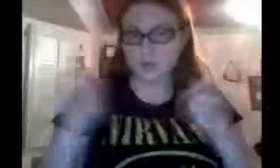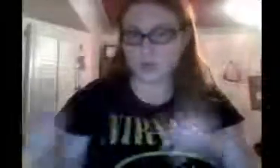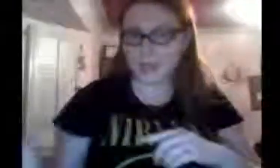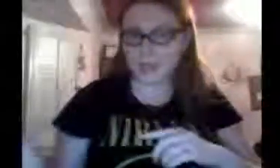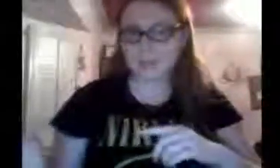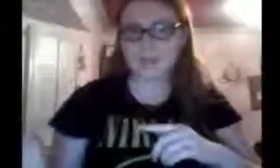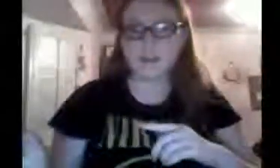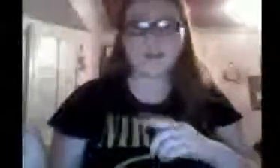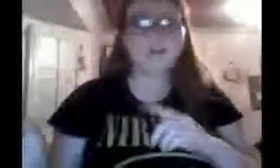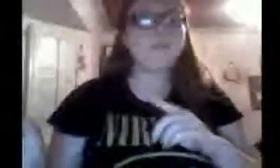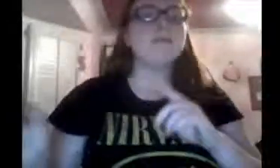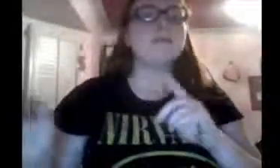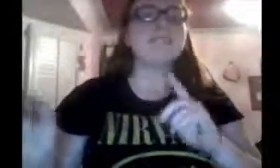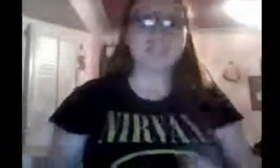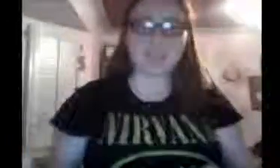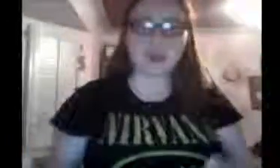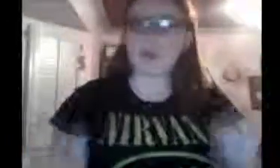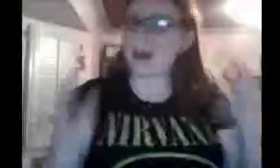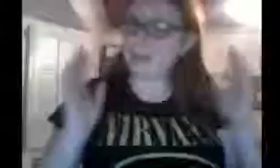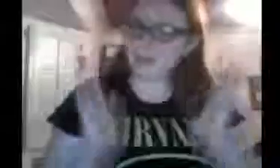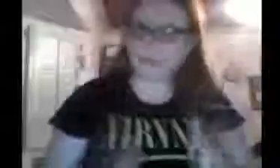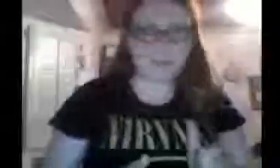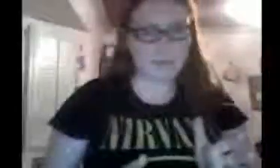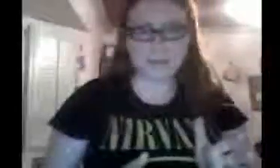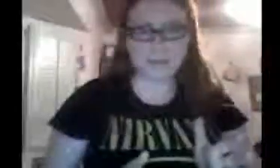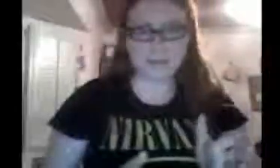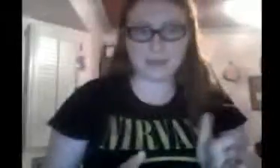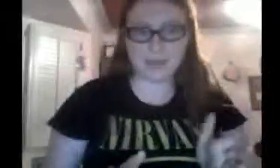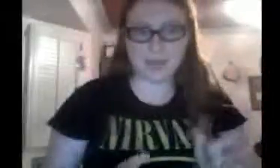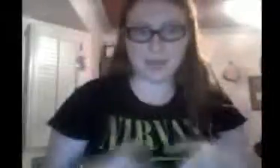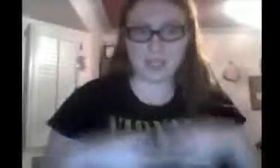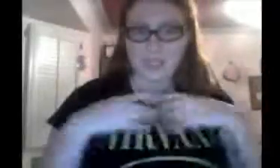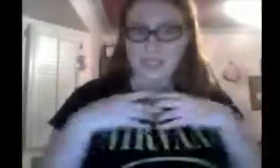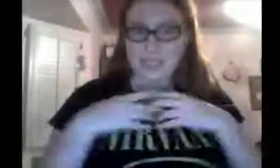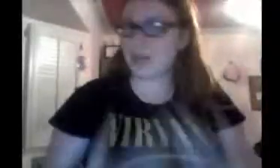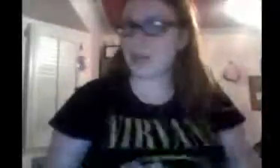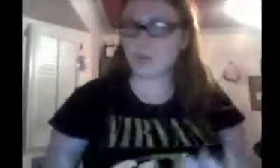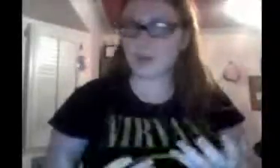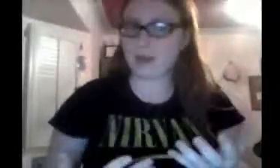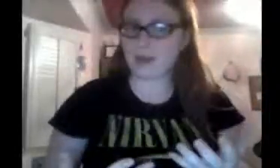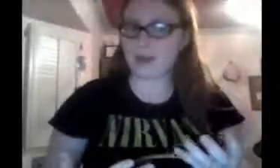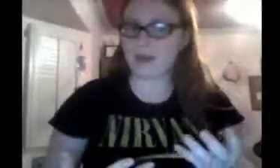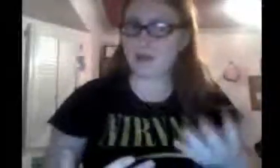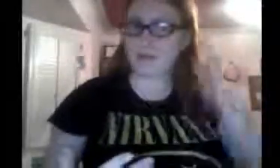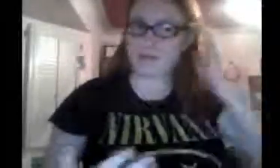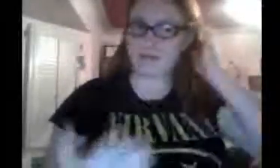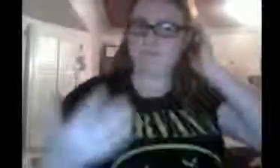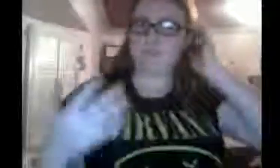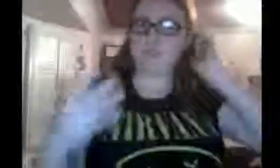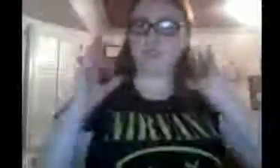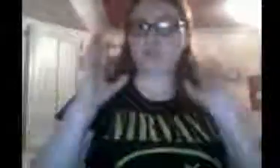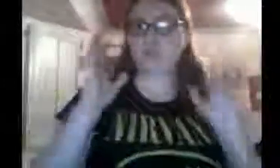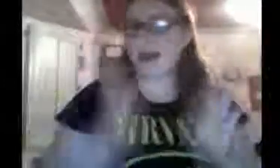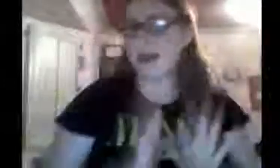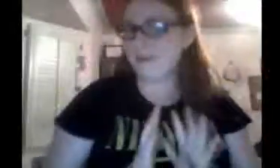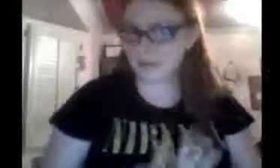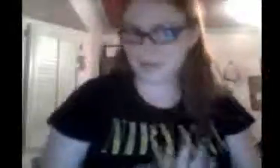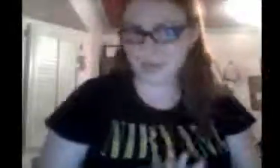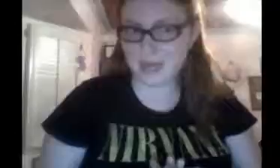weekend. So I'm just going to make this video today just to get it over with so I have enough time